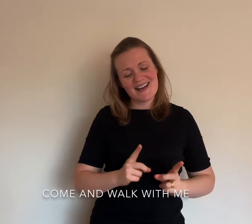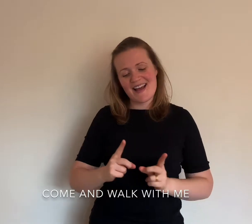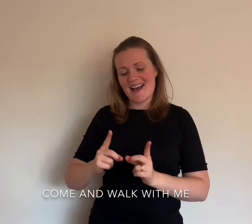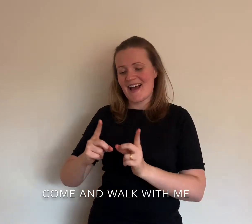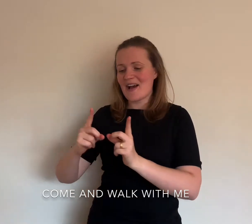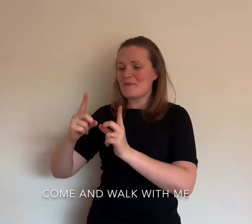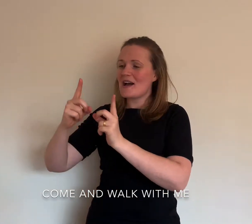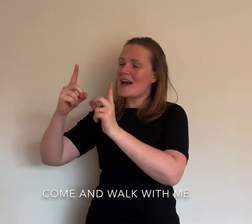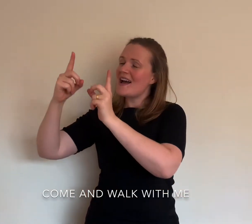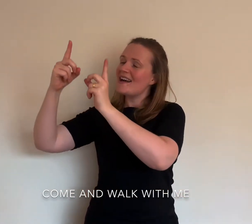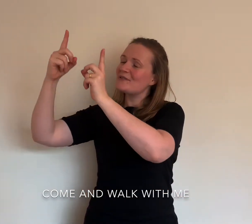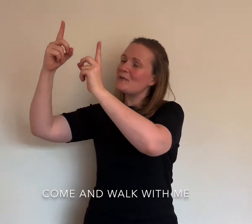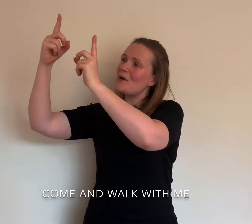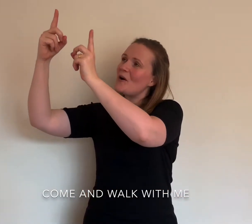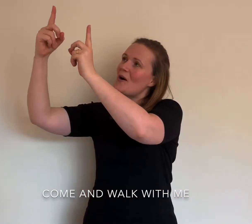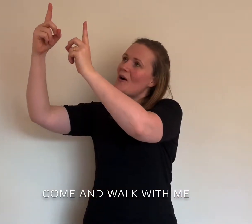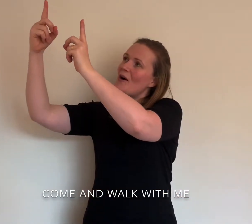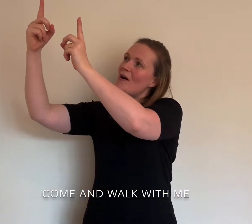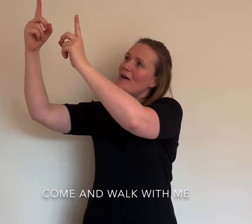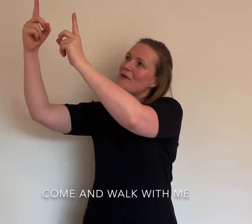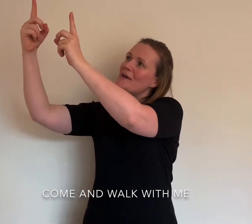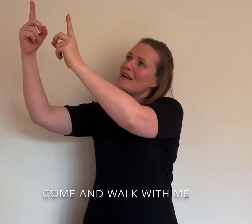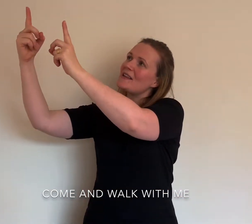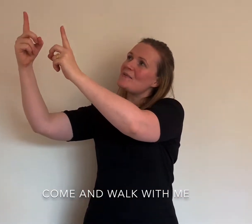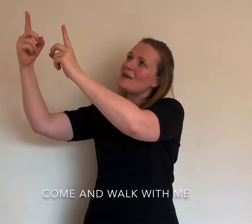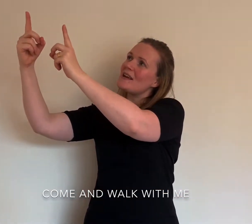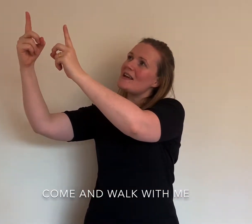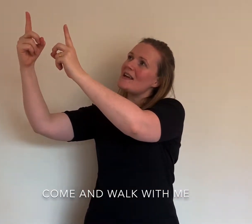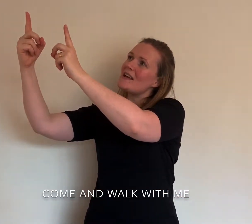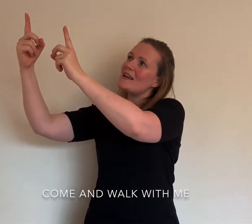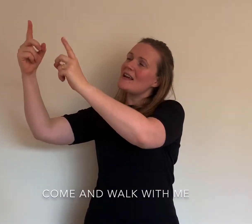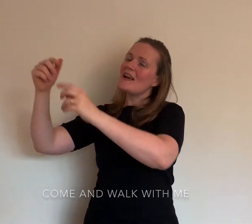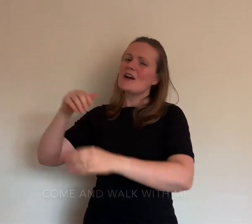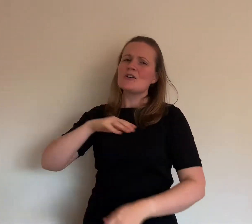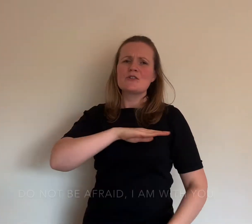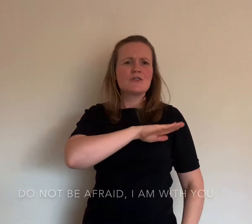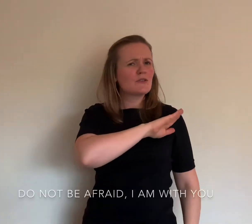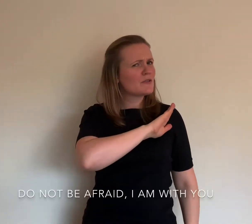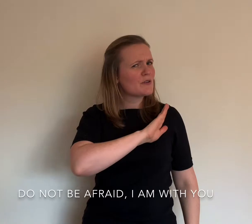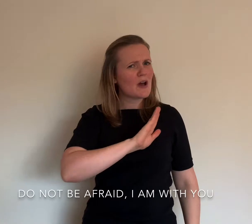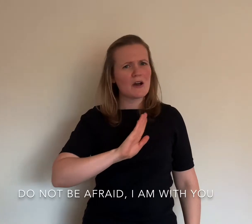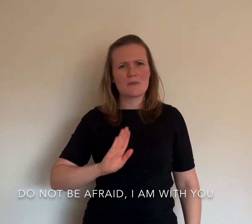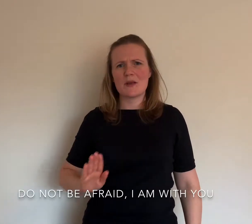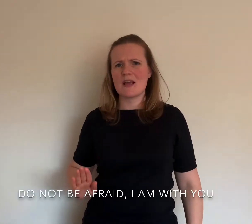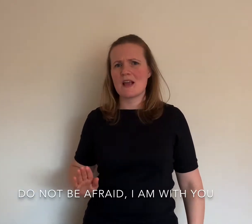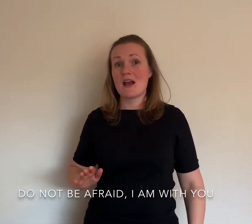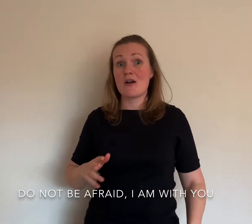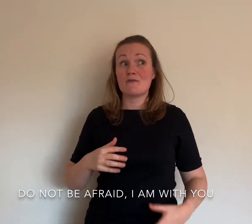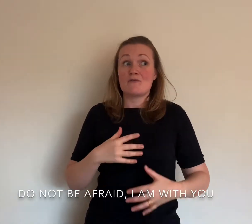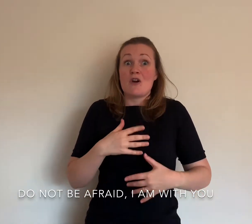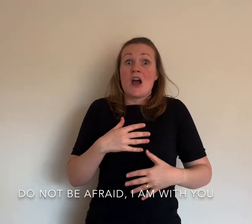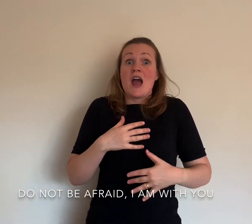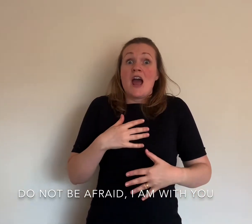come and walk with me. Do not be afraid,